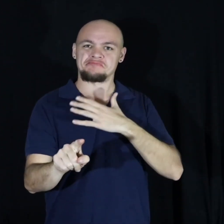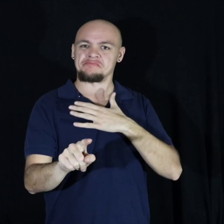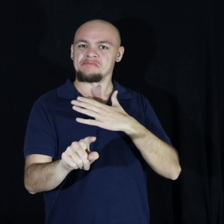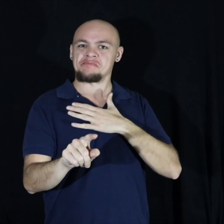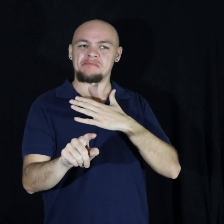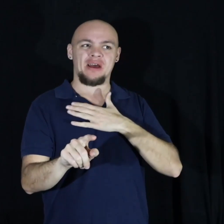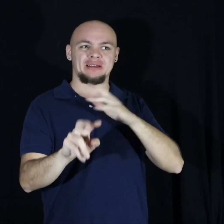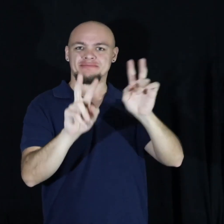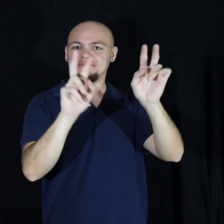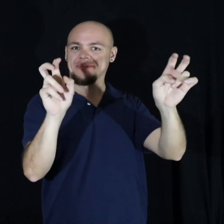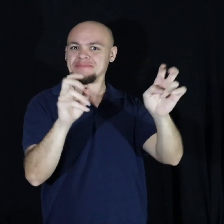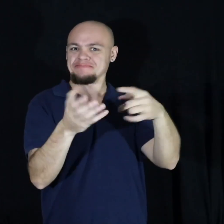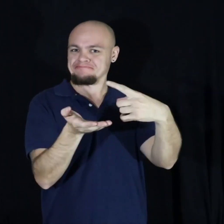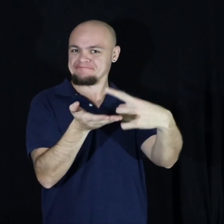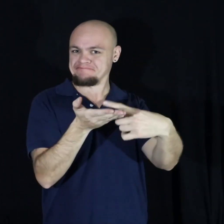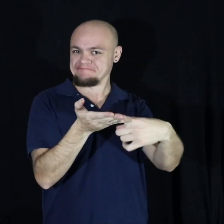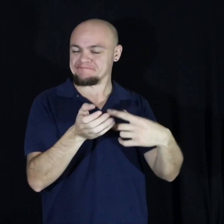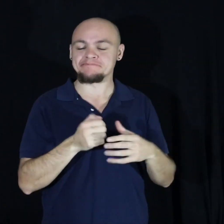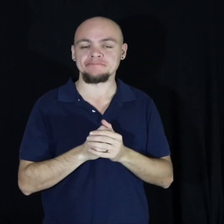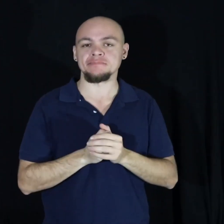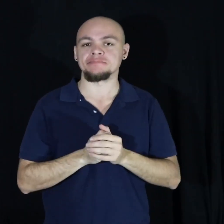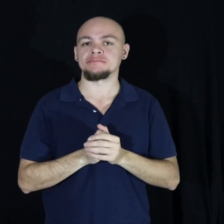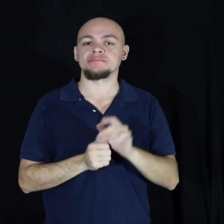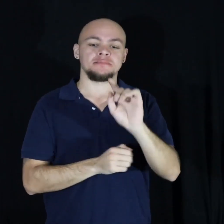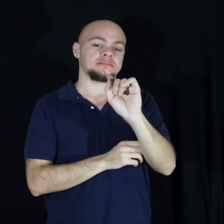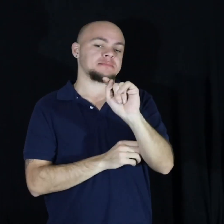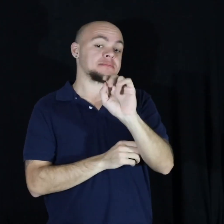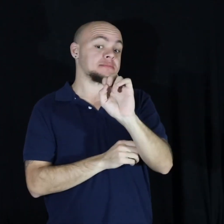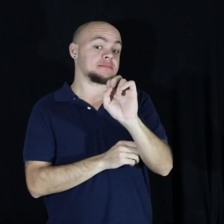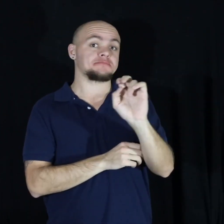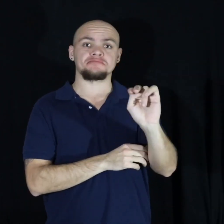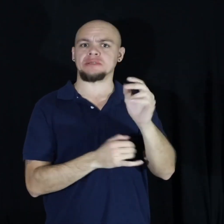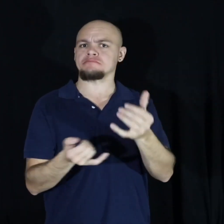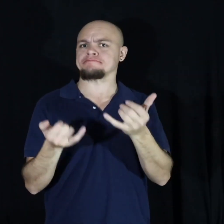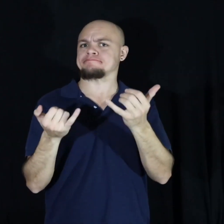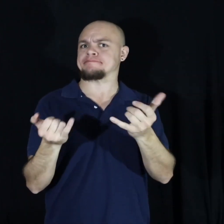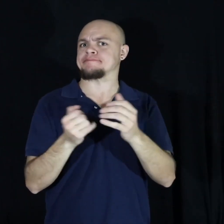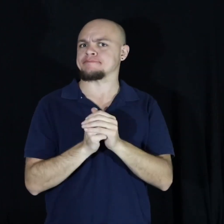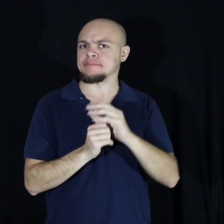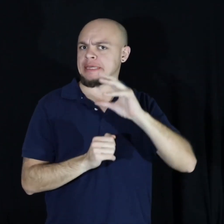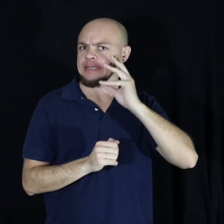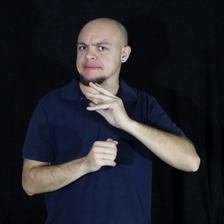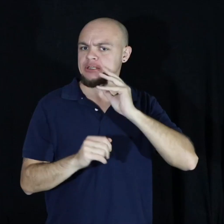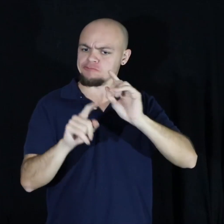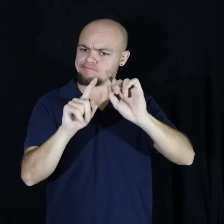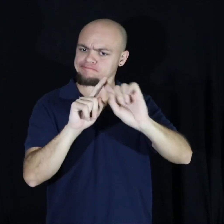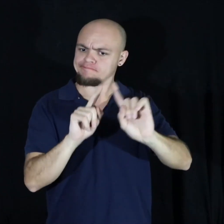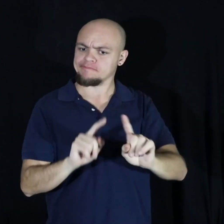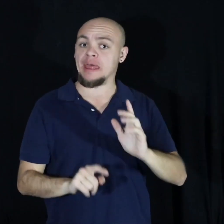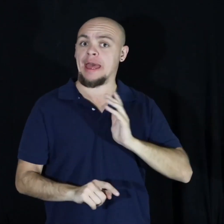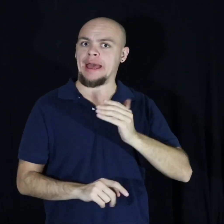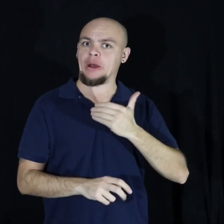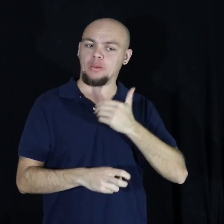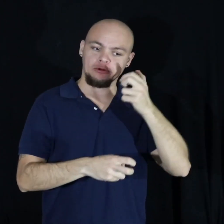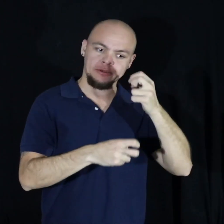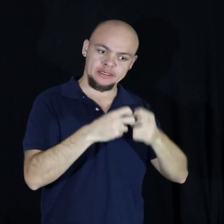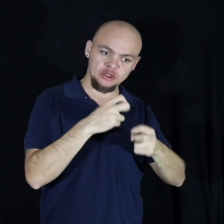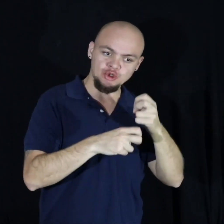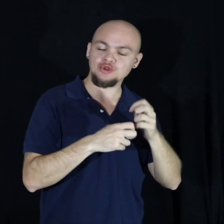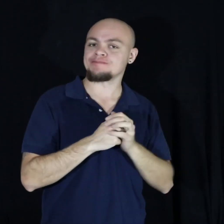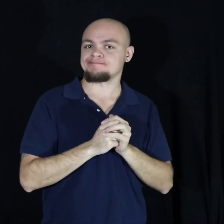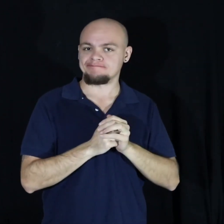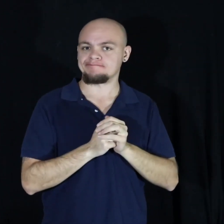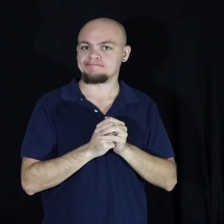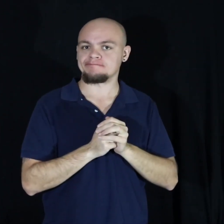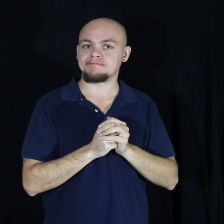we teens nowadays go through many stuff or issues whether we're